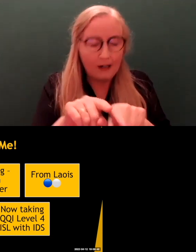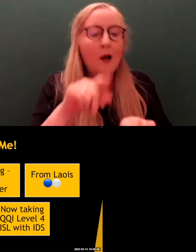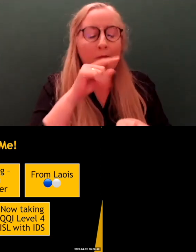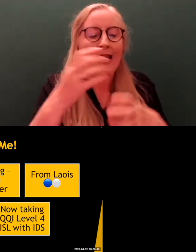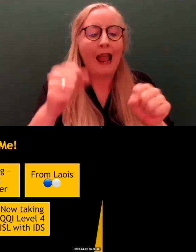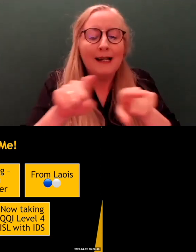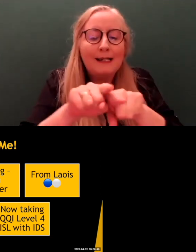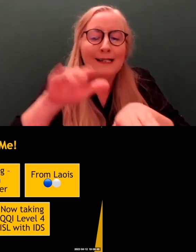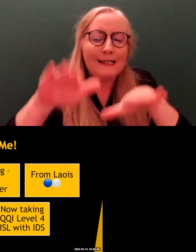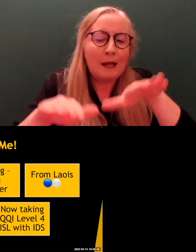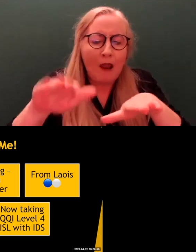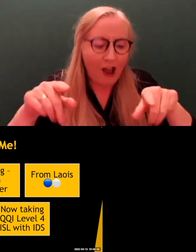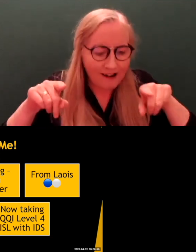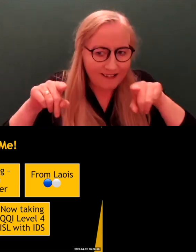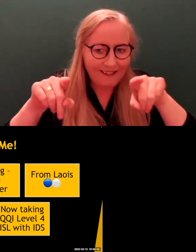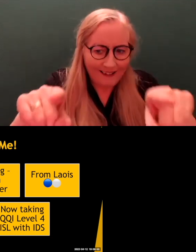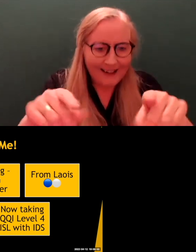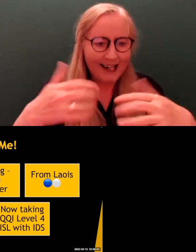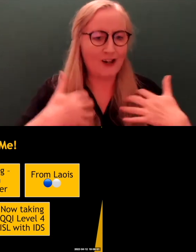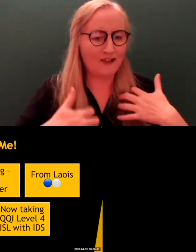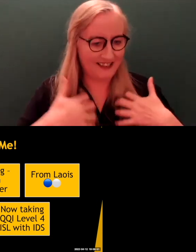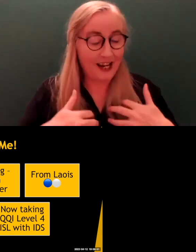interested in. I'm from Leith. Leith Abu.